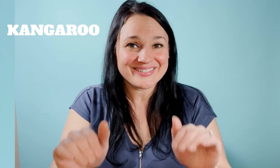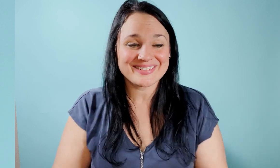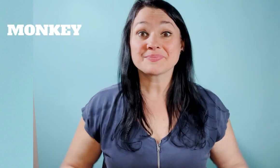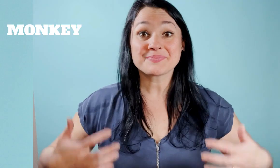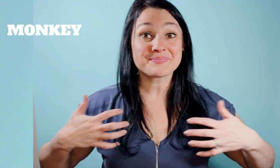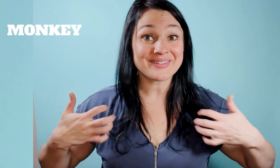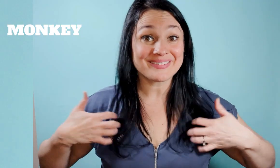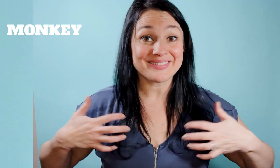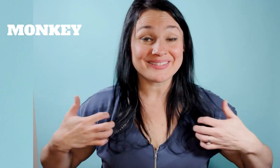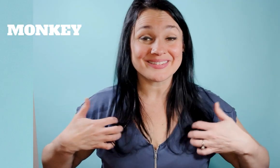monkey